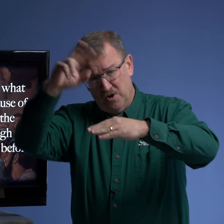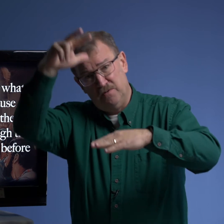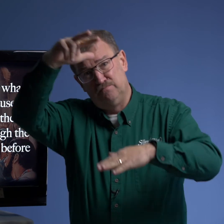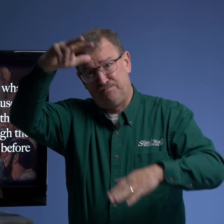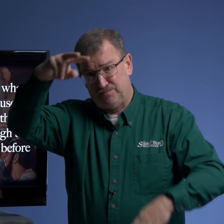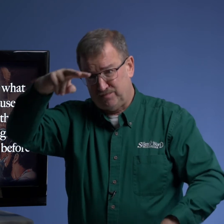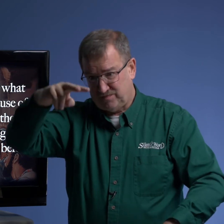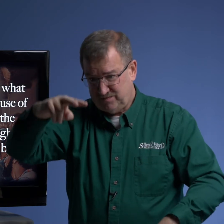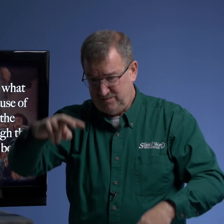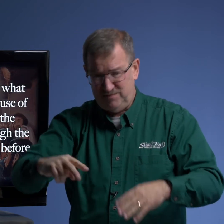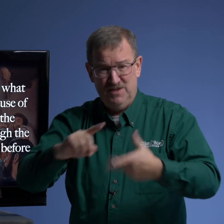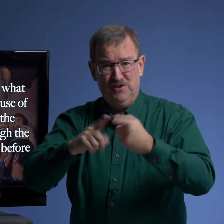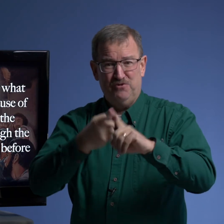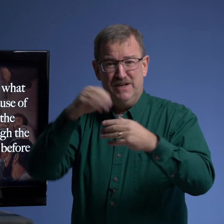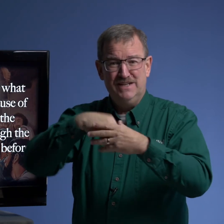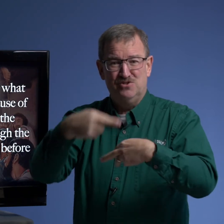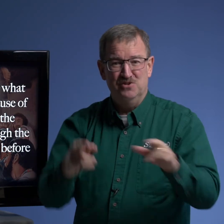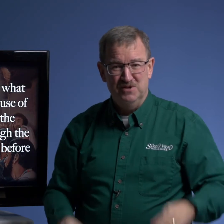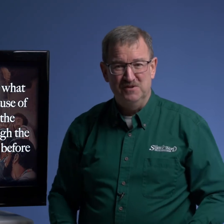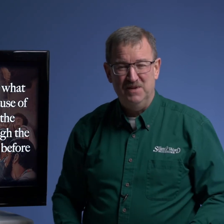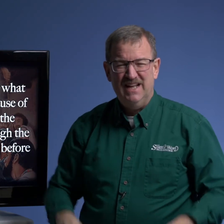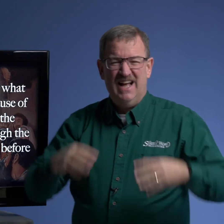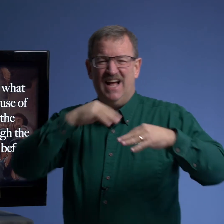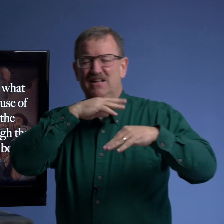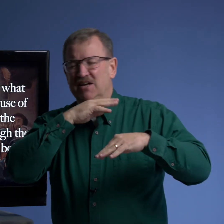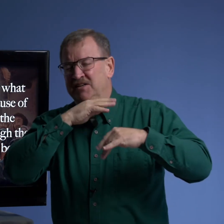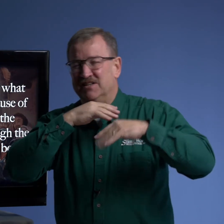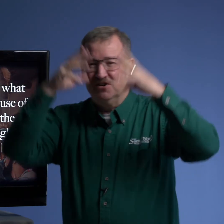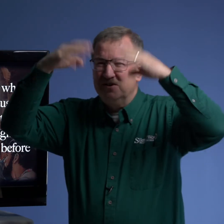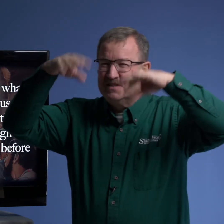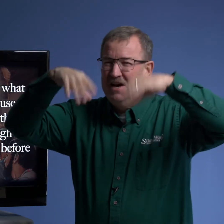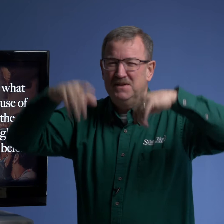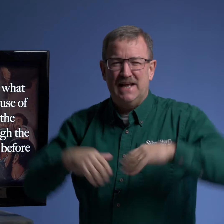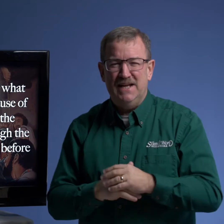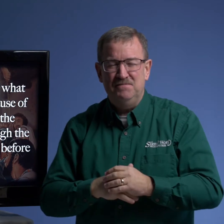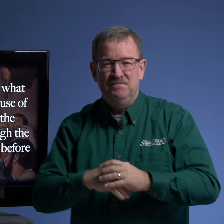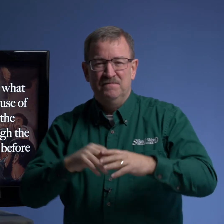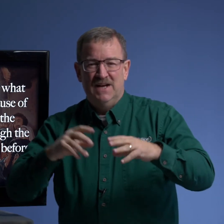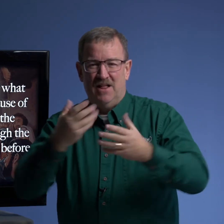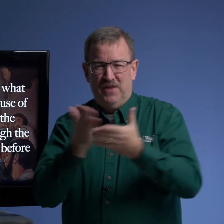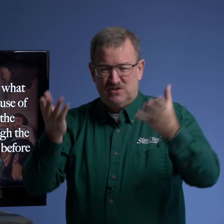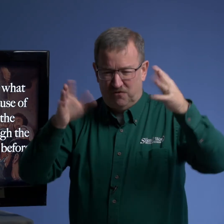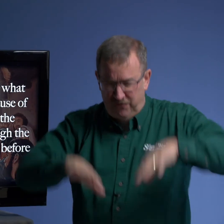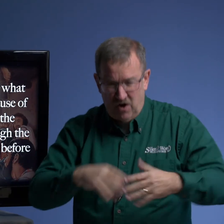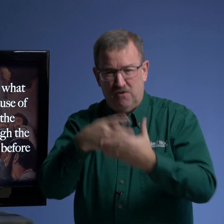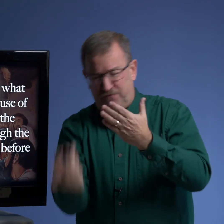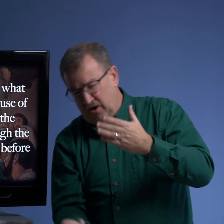their friend into the room dirt is coming down things are falling